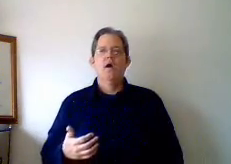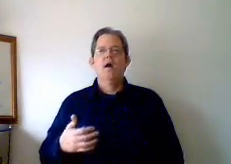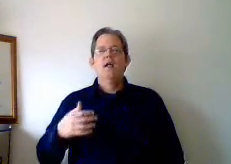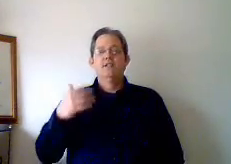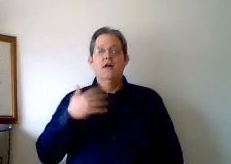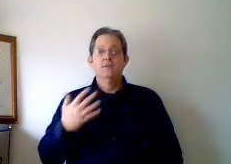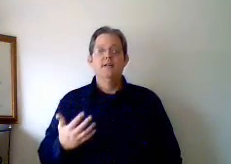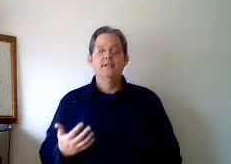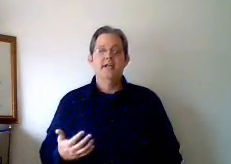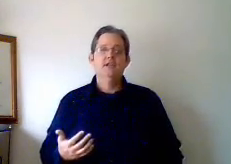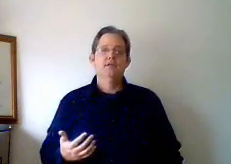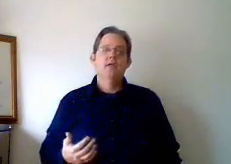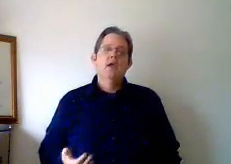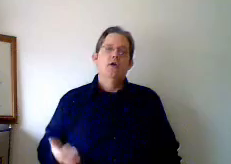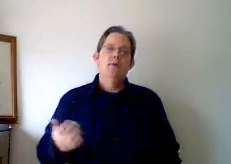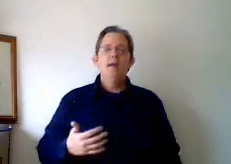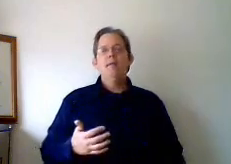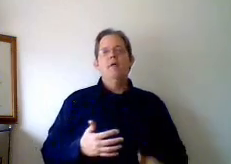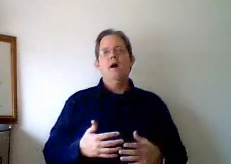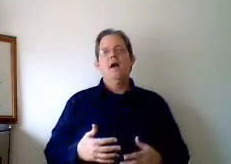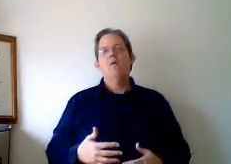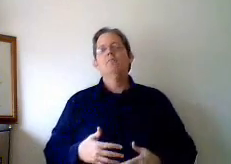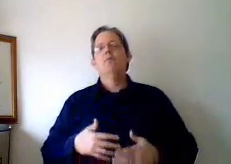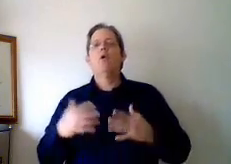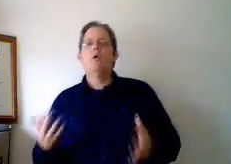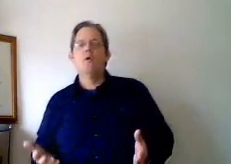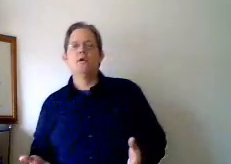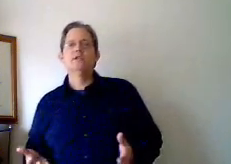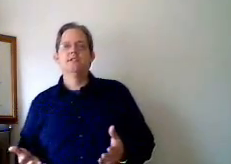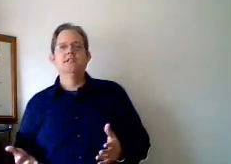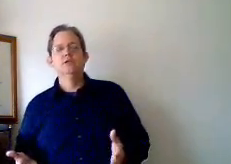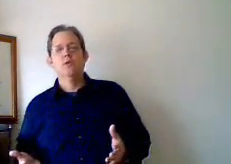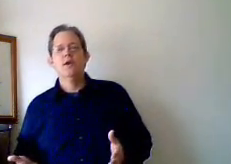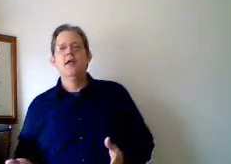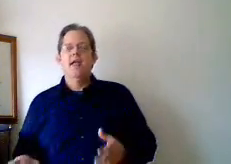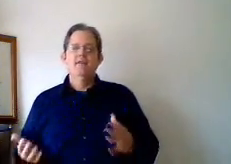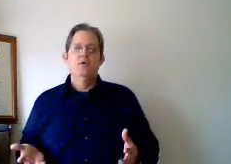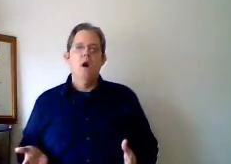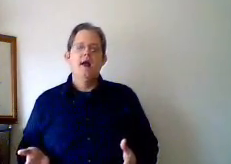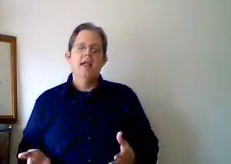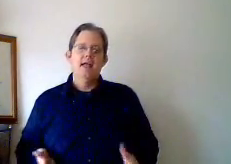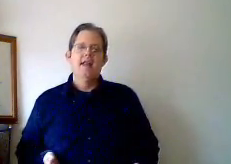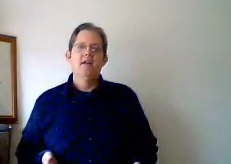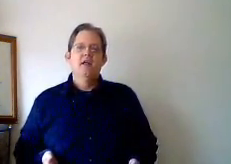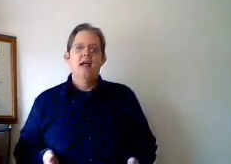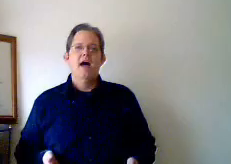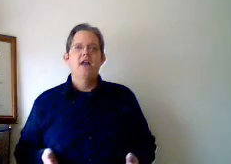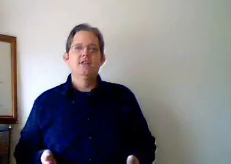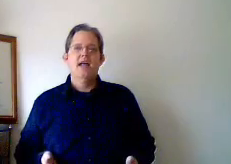sales presentation, you'll probably walk out with more orders than you would if you walk in understanding